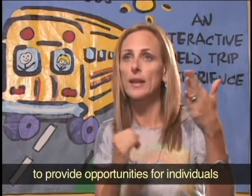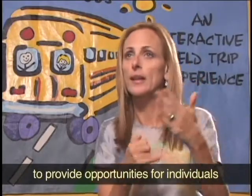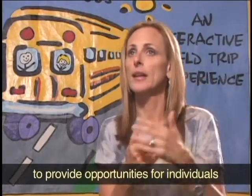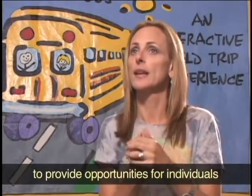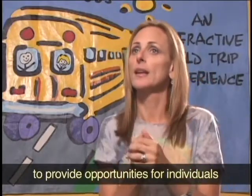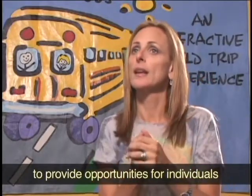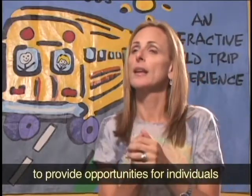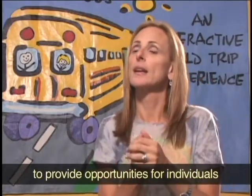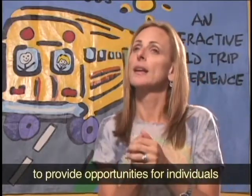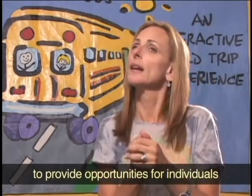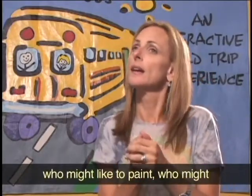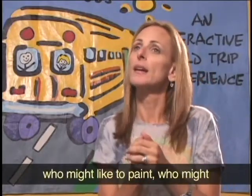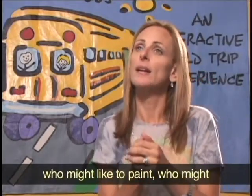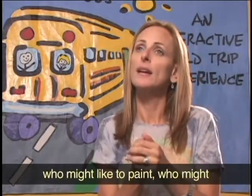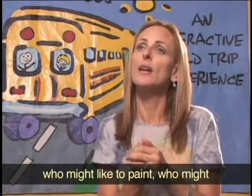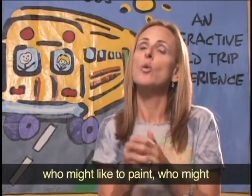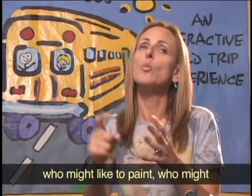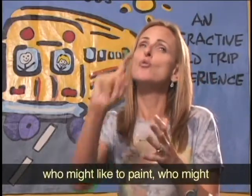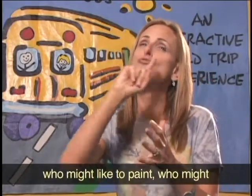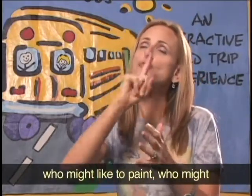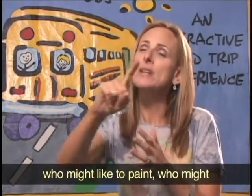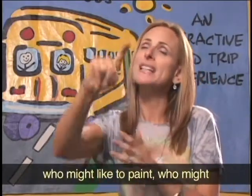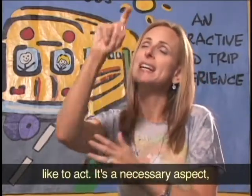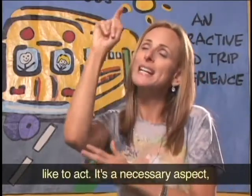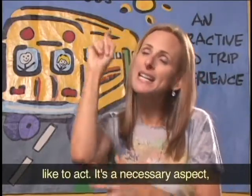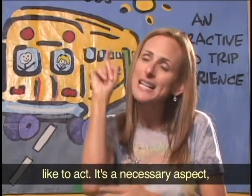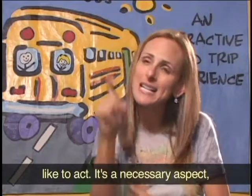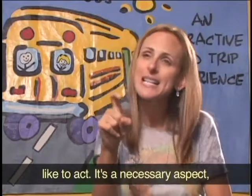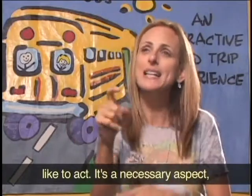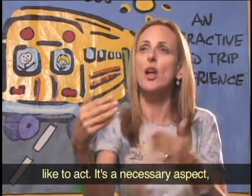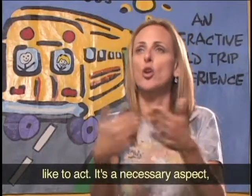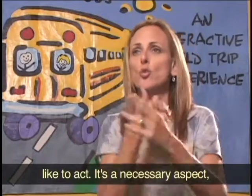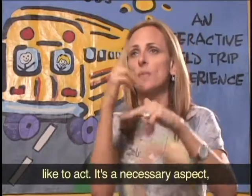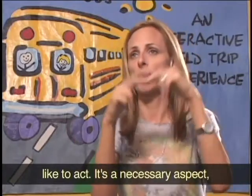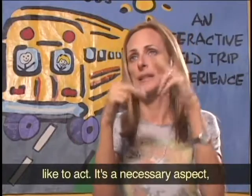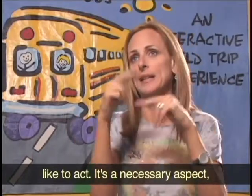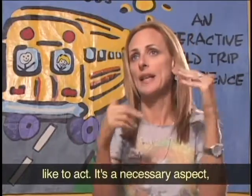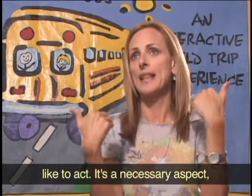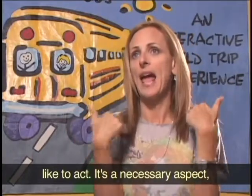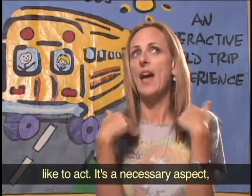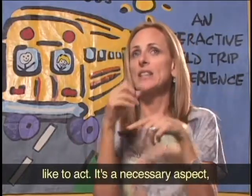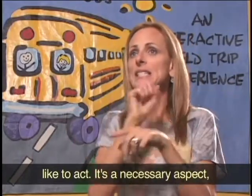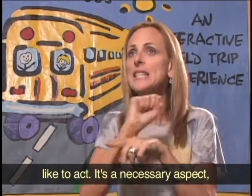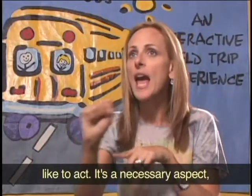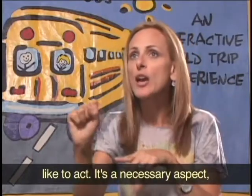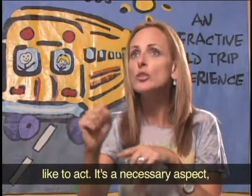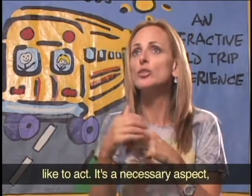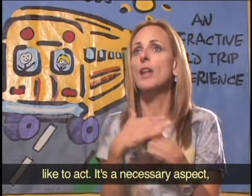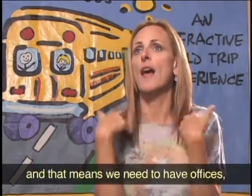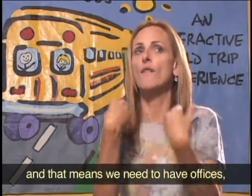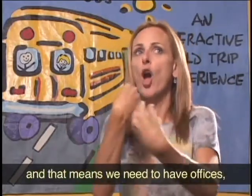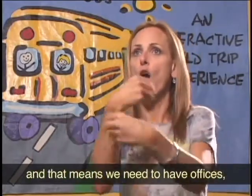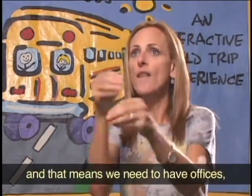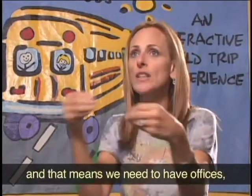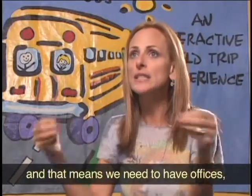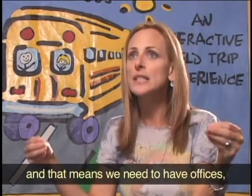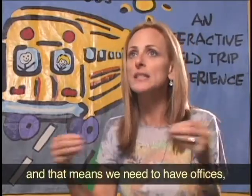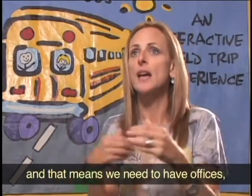individuals who might like to paint, who might like to act. It's a necessary aspect and that means we need to have